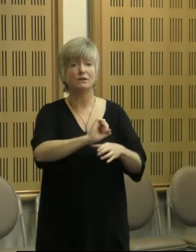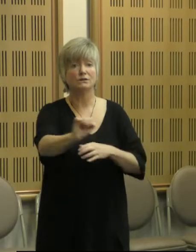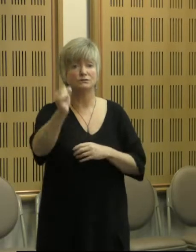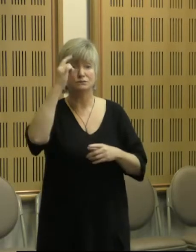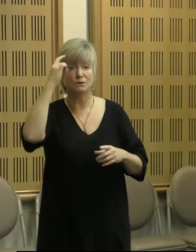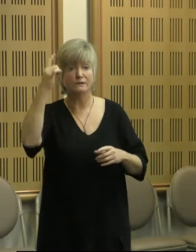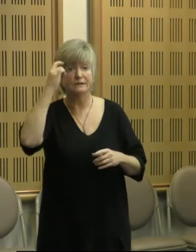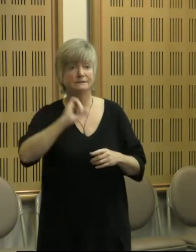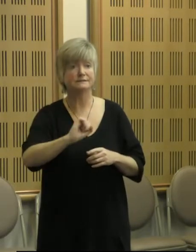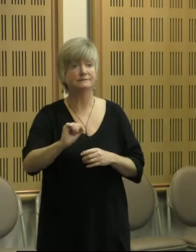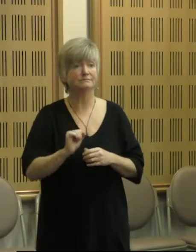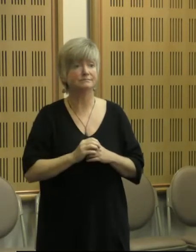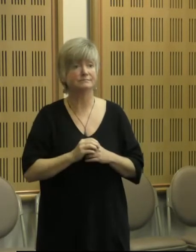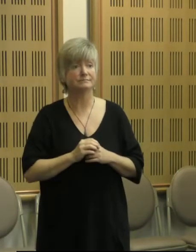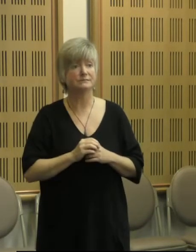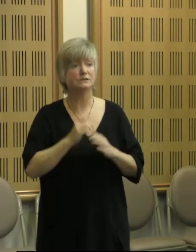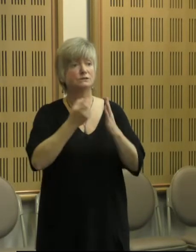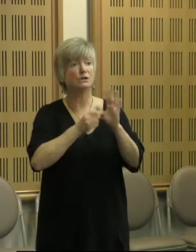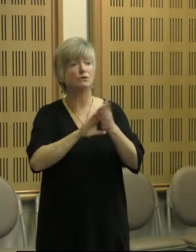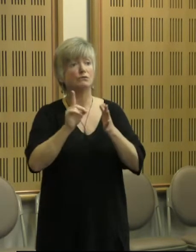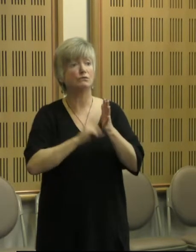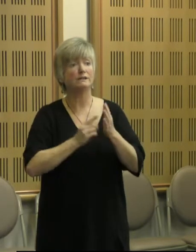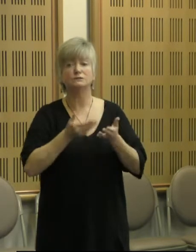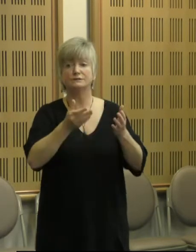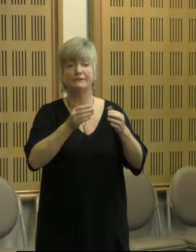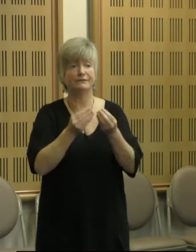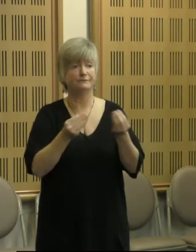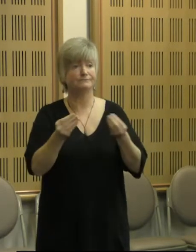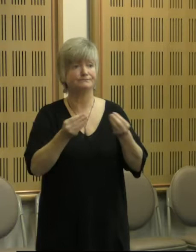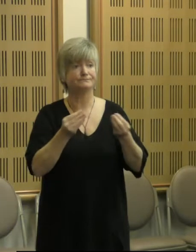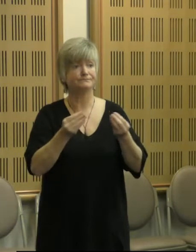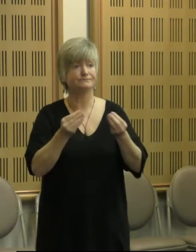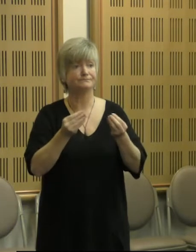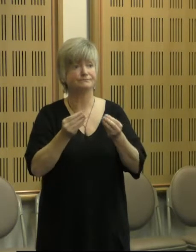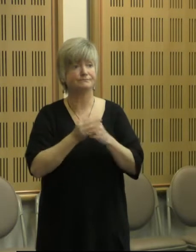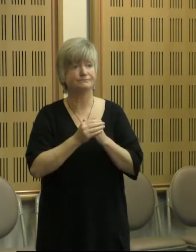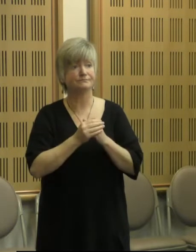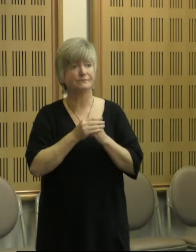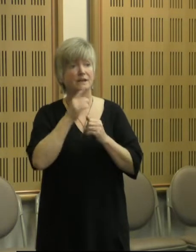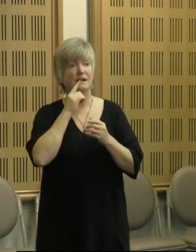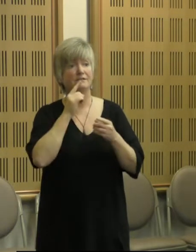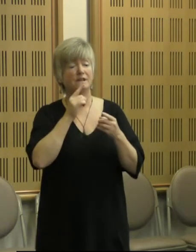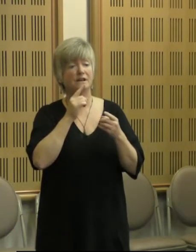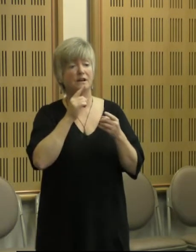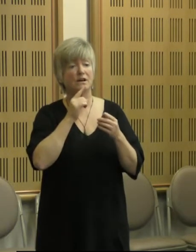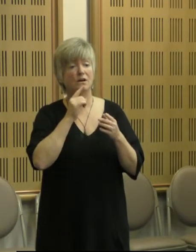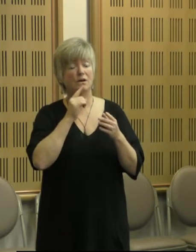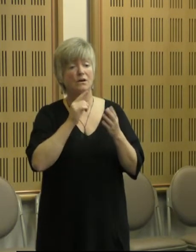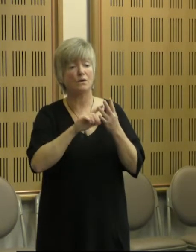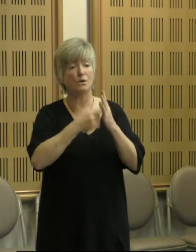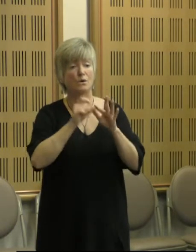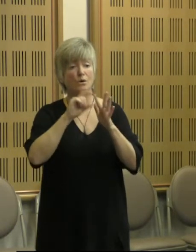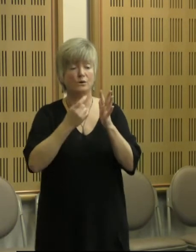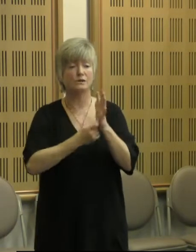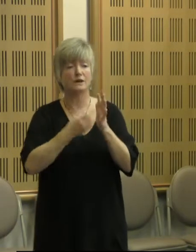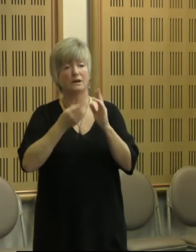on some of these issues. So what Rachel's doing is just handing out some flyers, which have the Uluru Statement on one side, and a little diagram on the other,